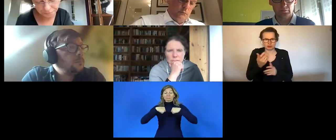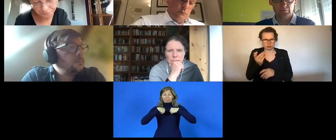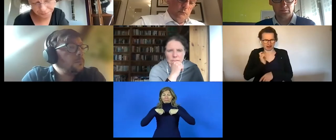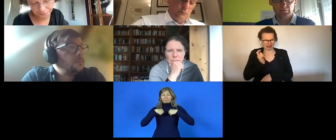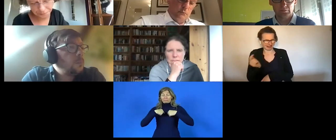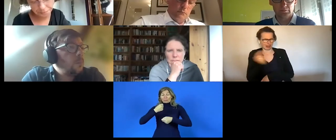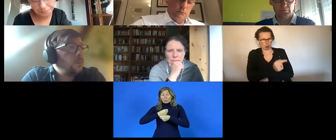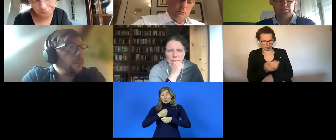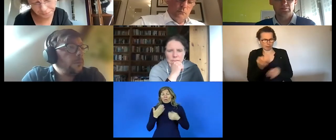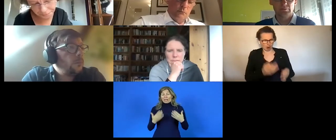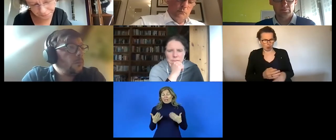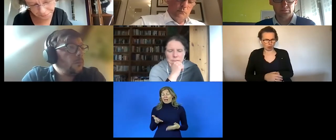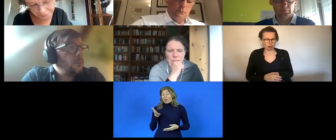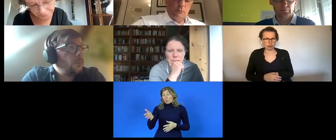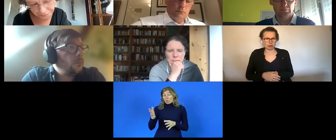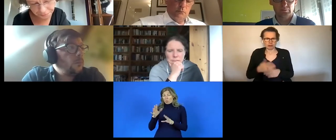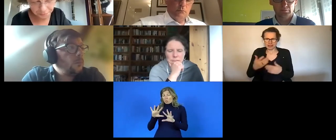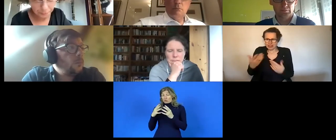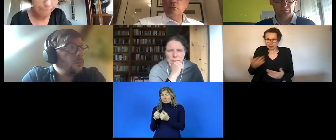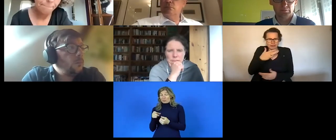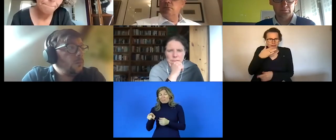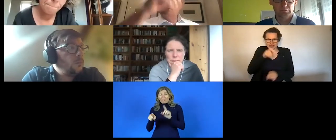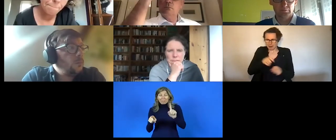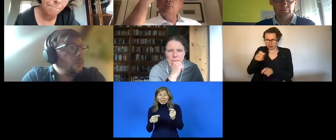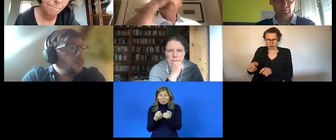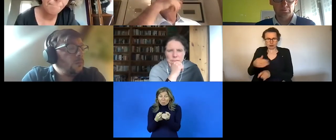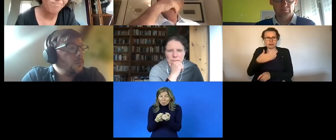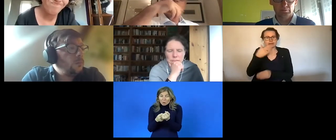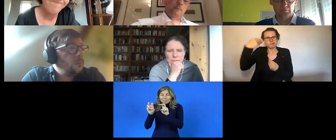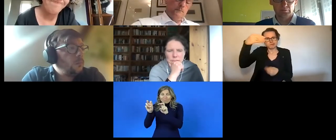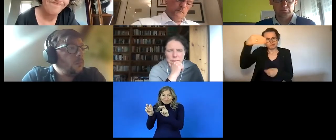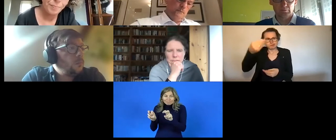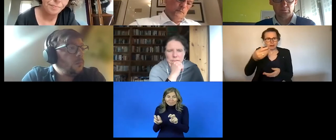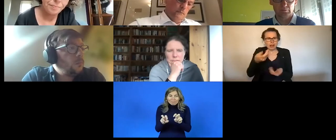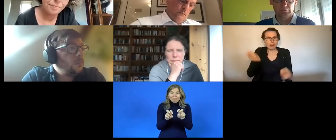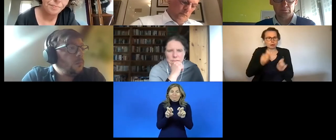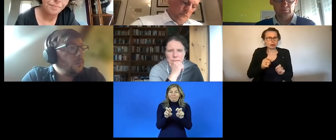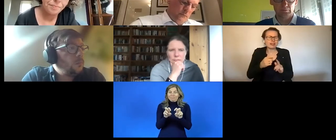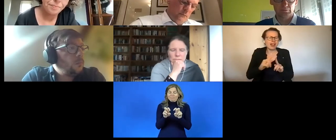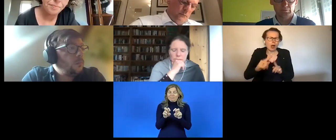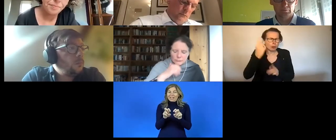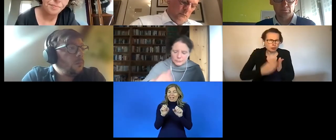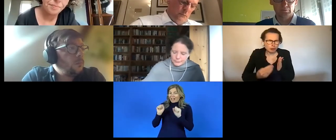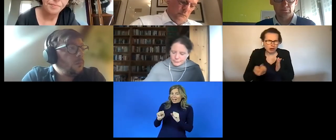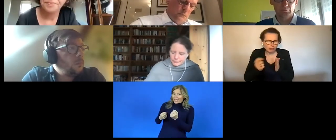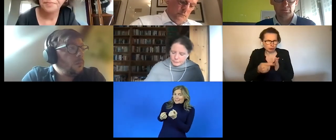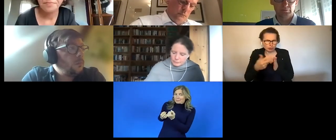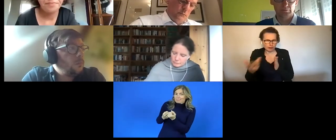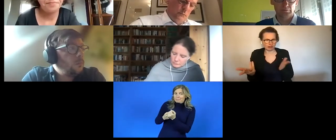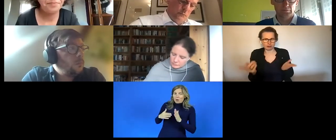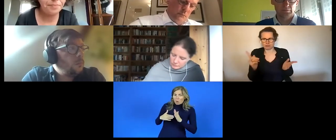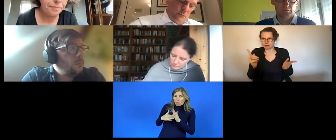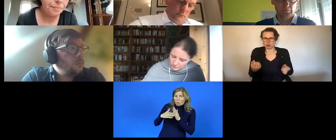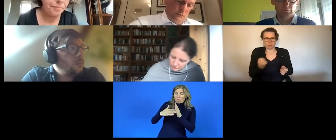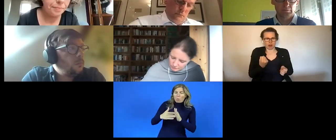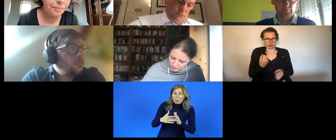myself it's very difficult to find the support um and to be coached because many people don't